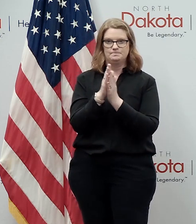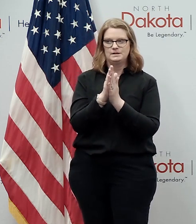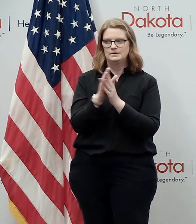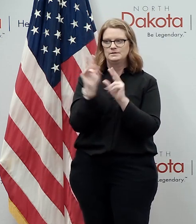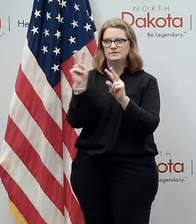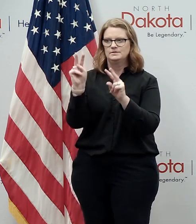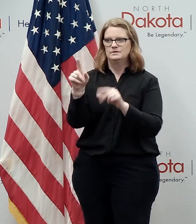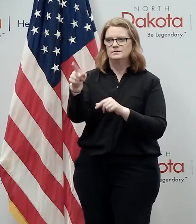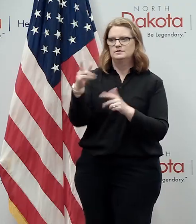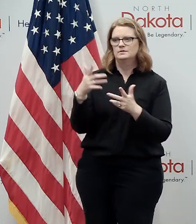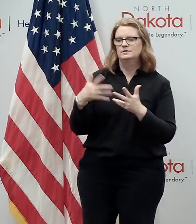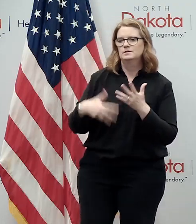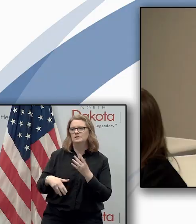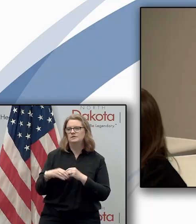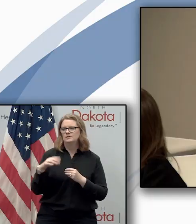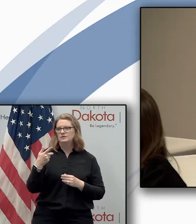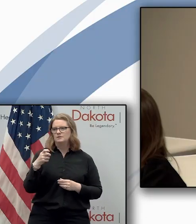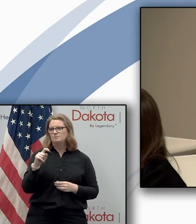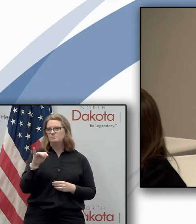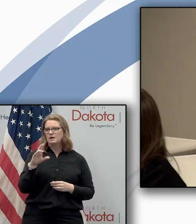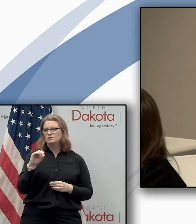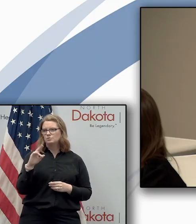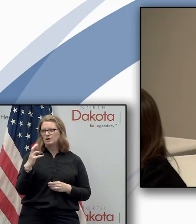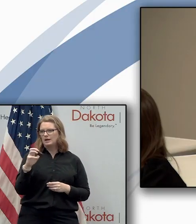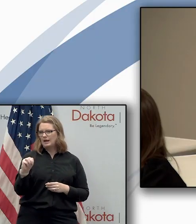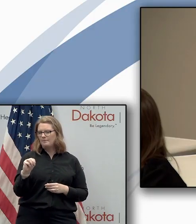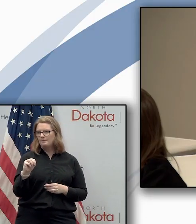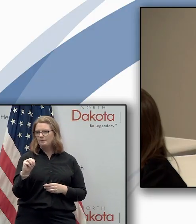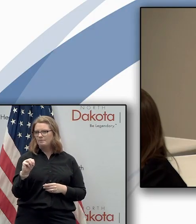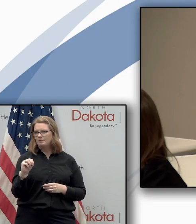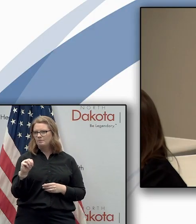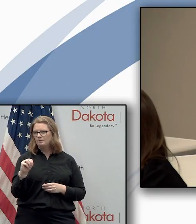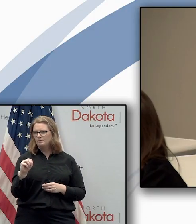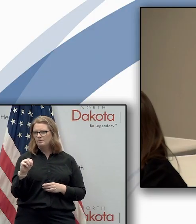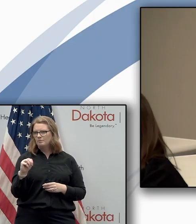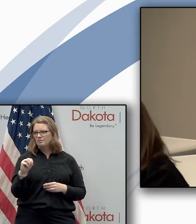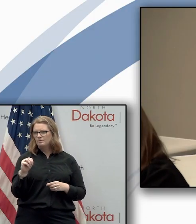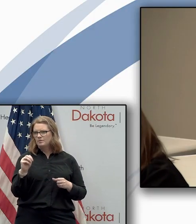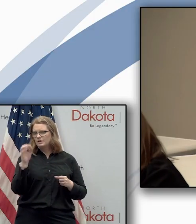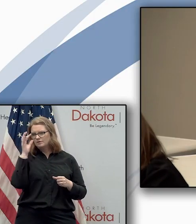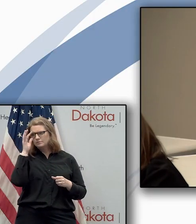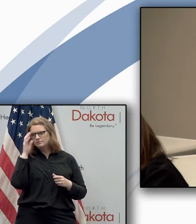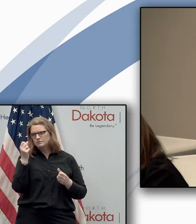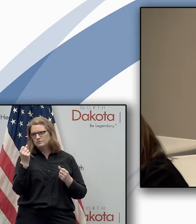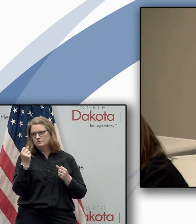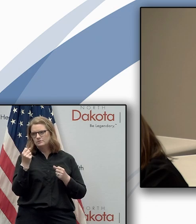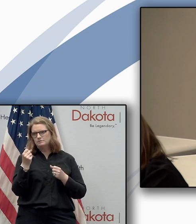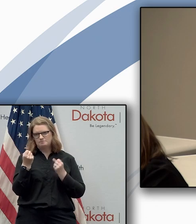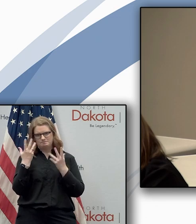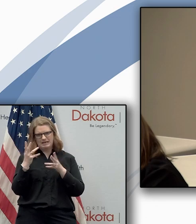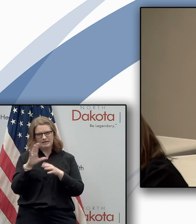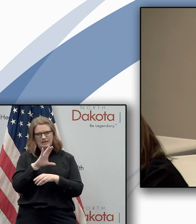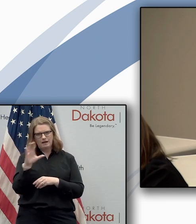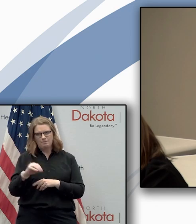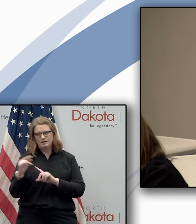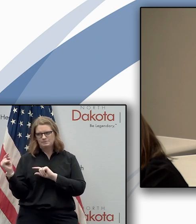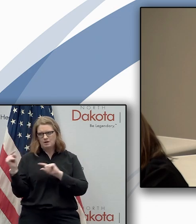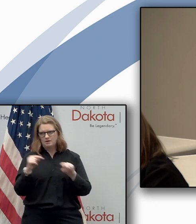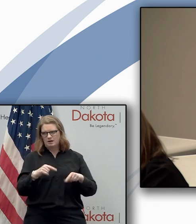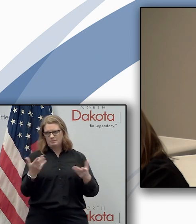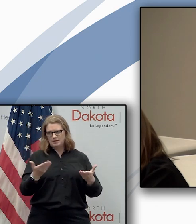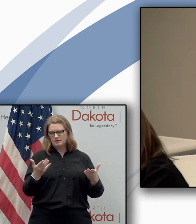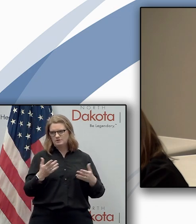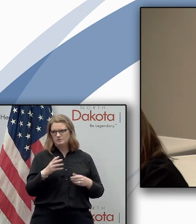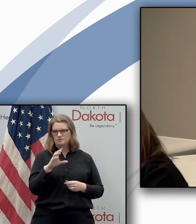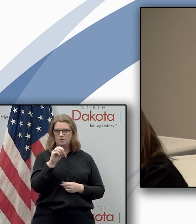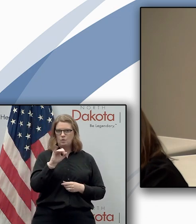petrochem arena was something we had a lot of interest from uh big name companies about coming here obviously the